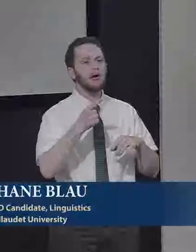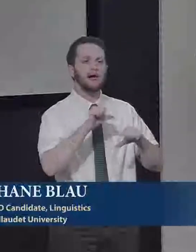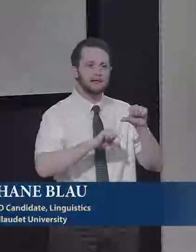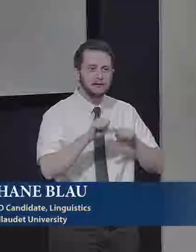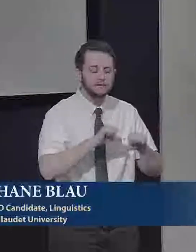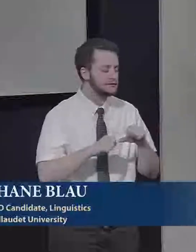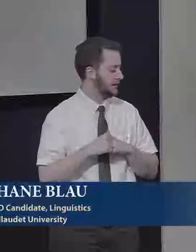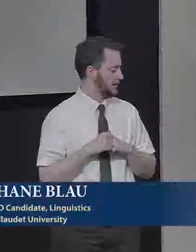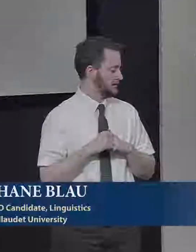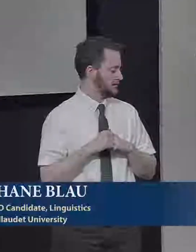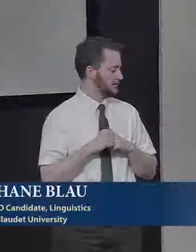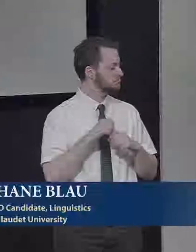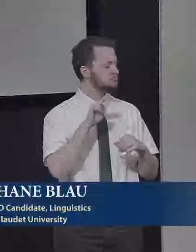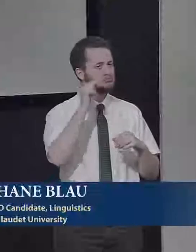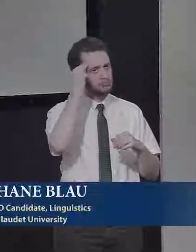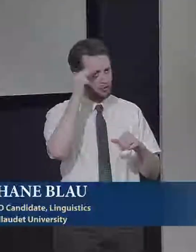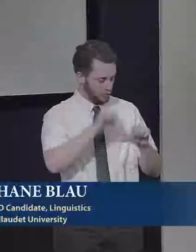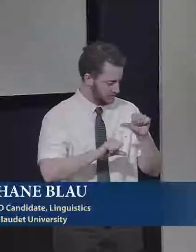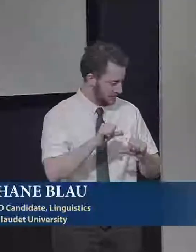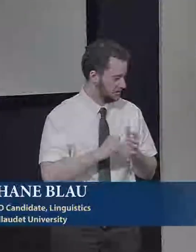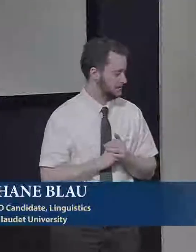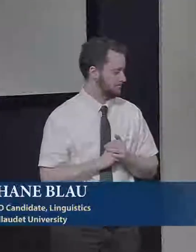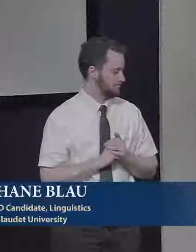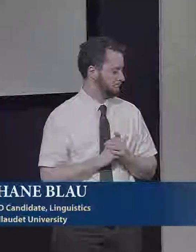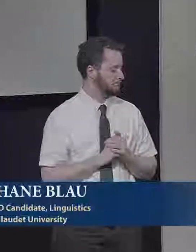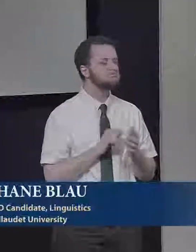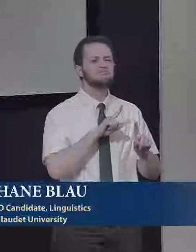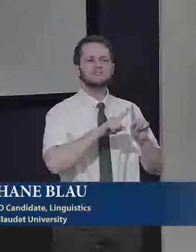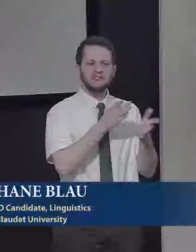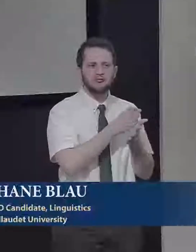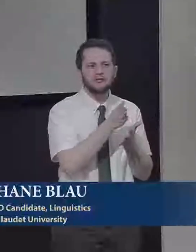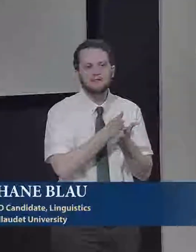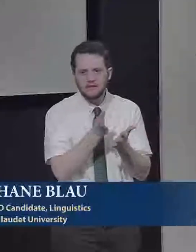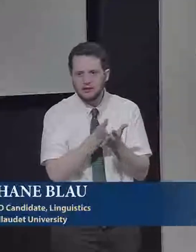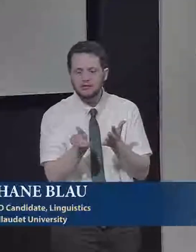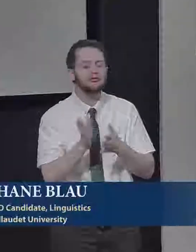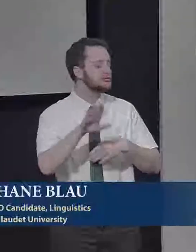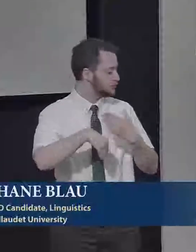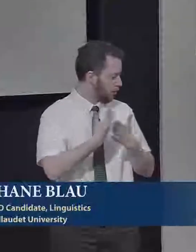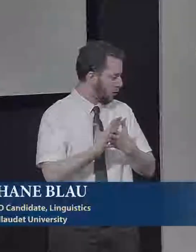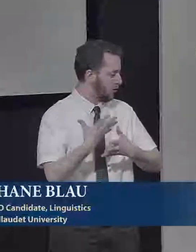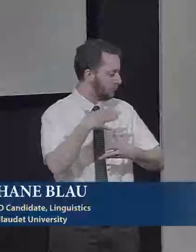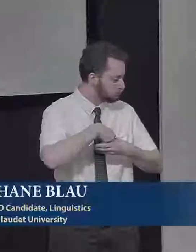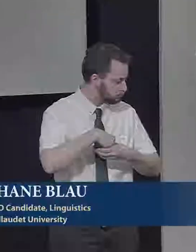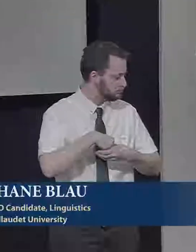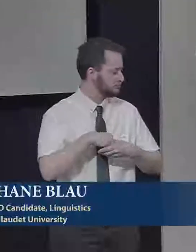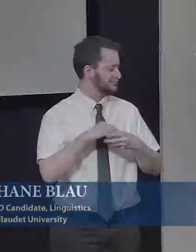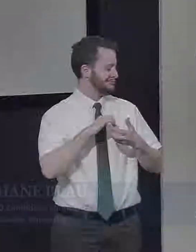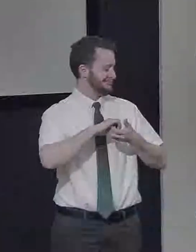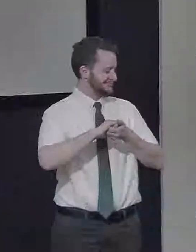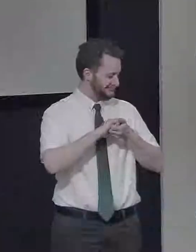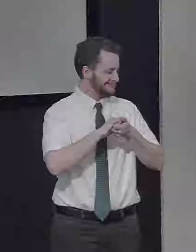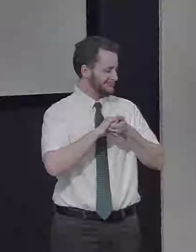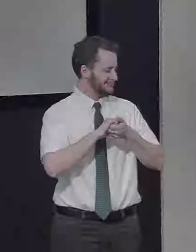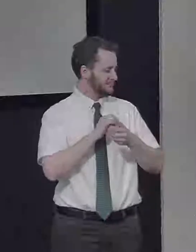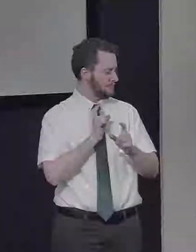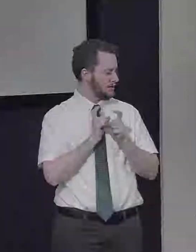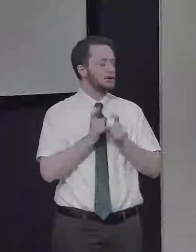education, cognitive sciences, and neuroscience. These different fields and all of the interdisciplinary